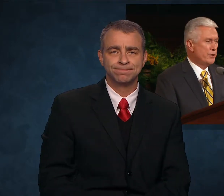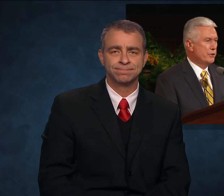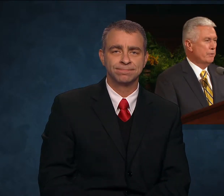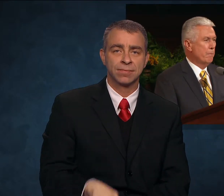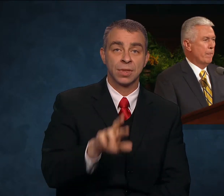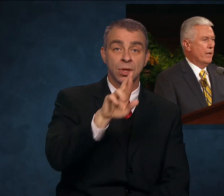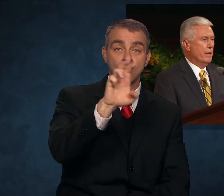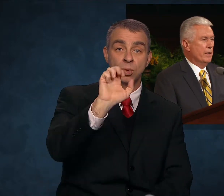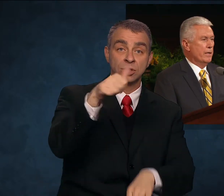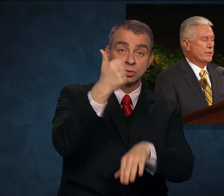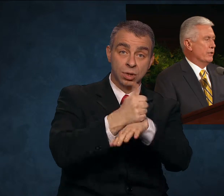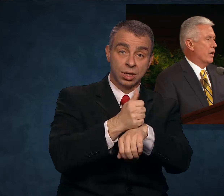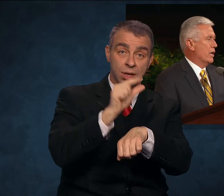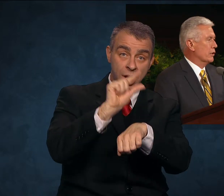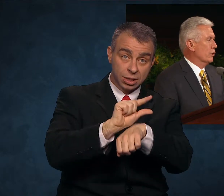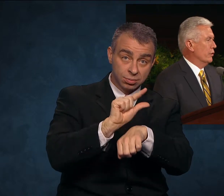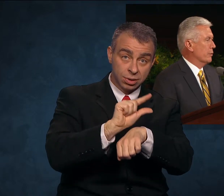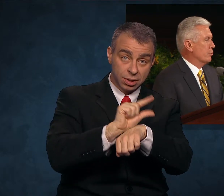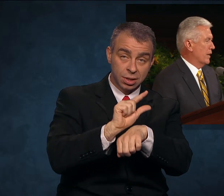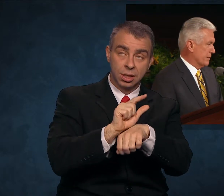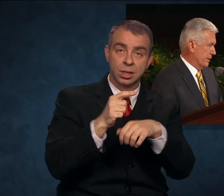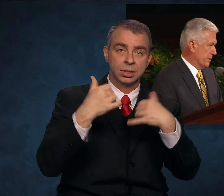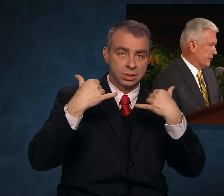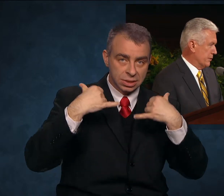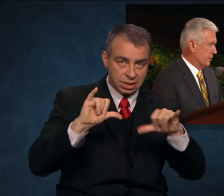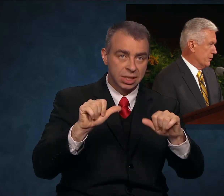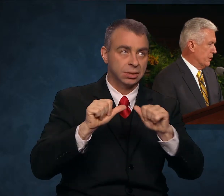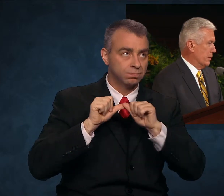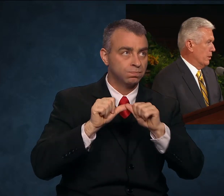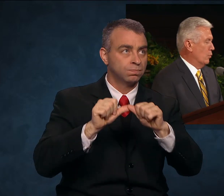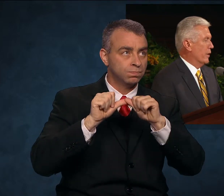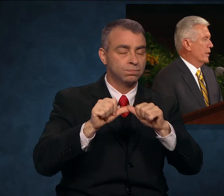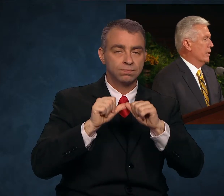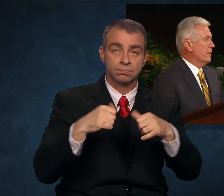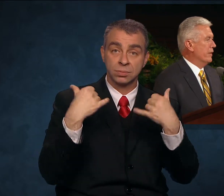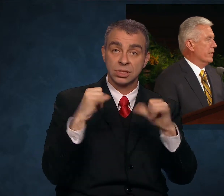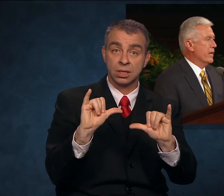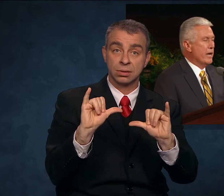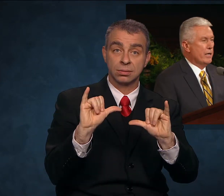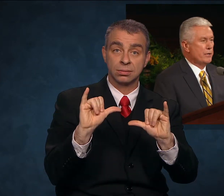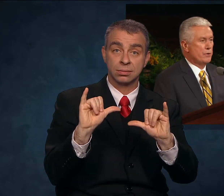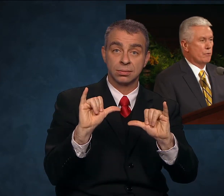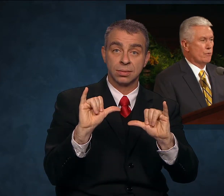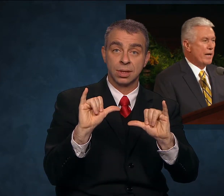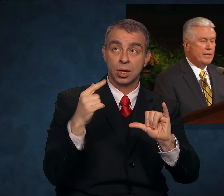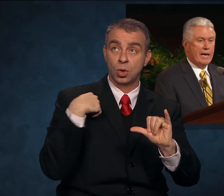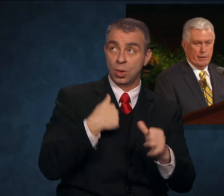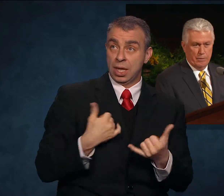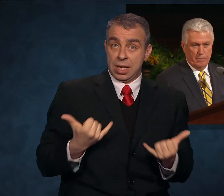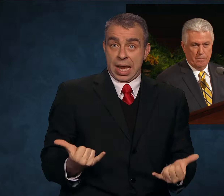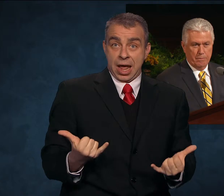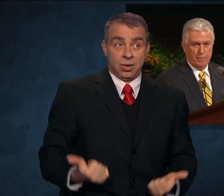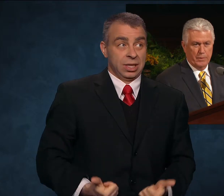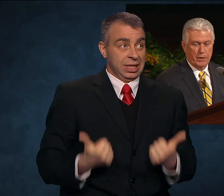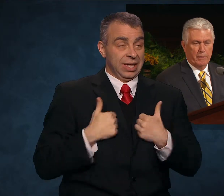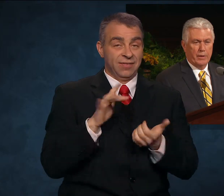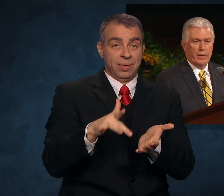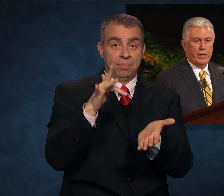the Restoration is an ongoing process. We are living in it right now.